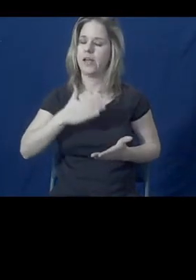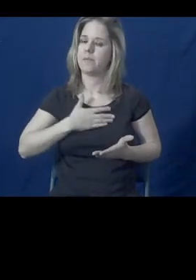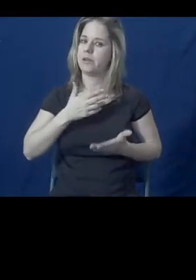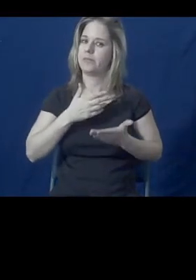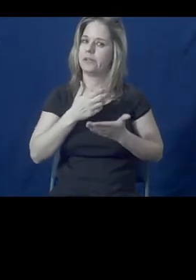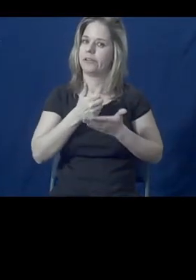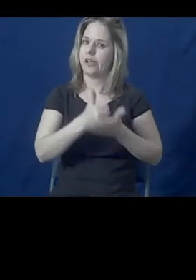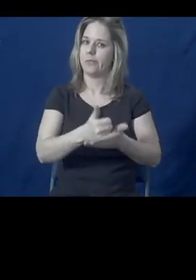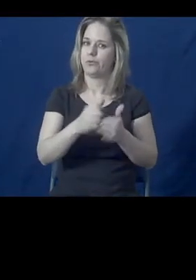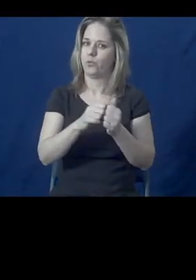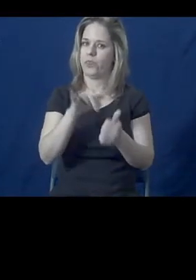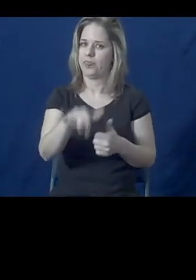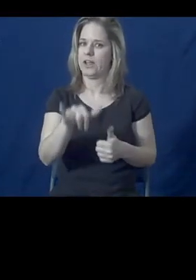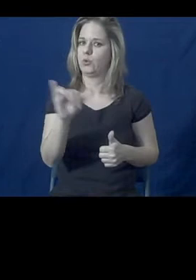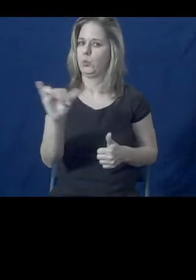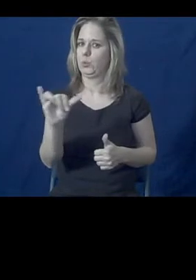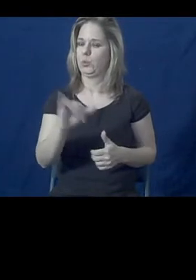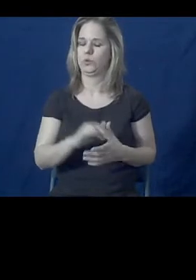too.